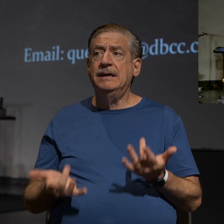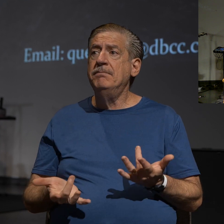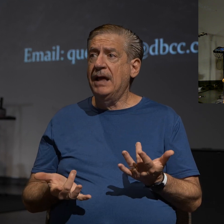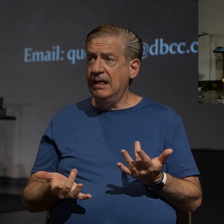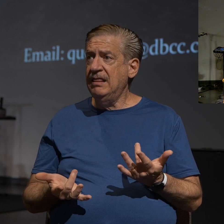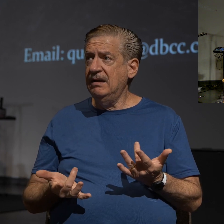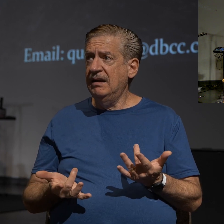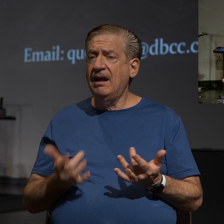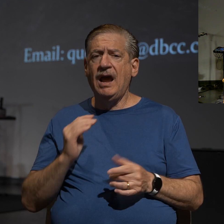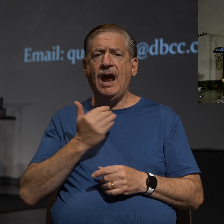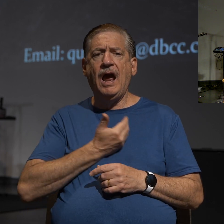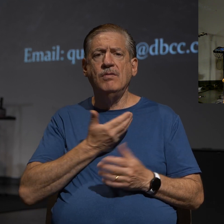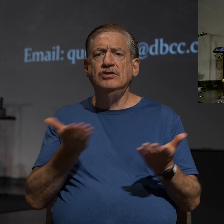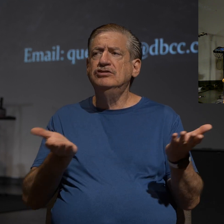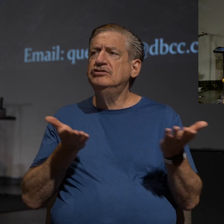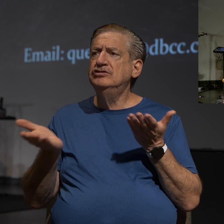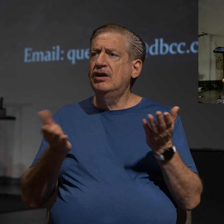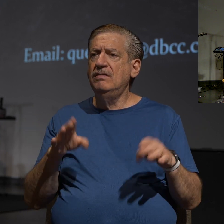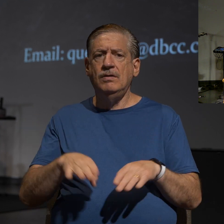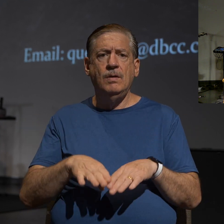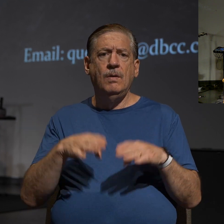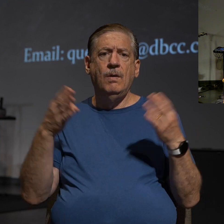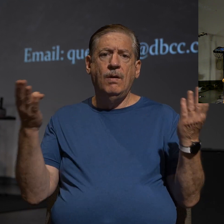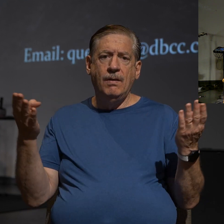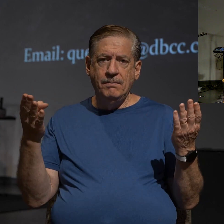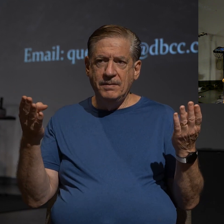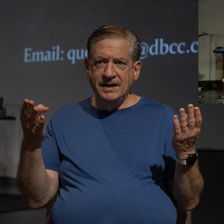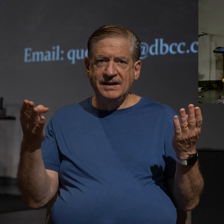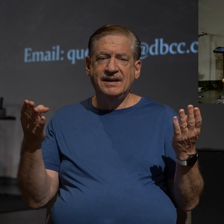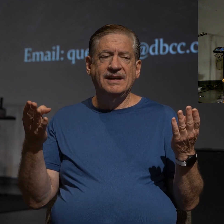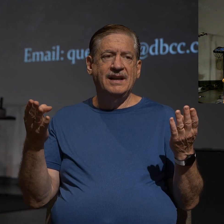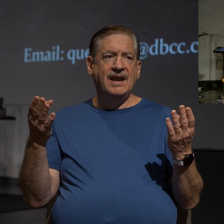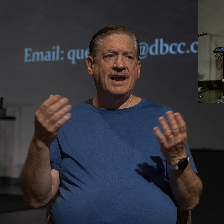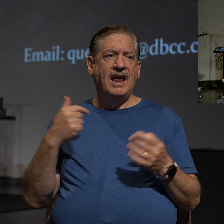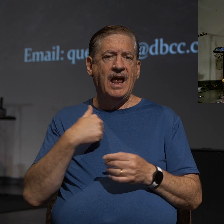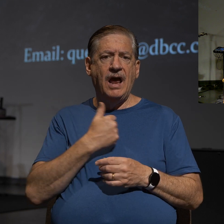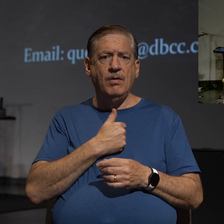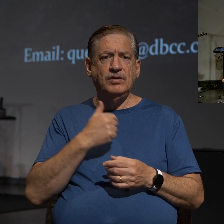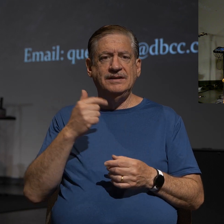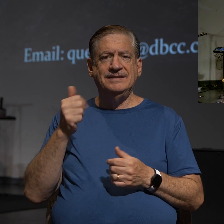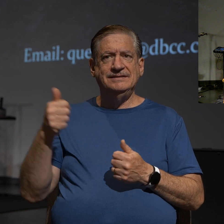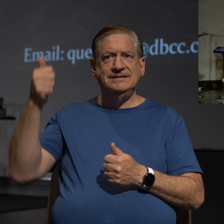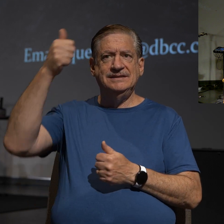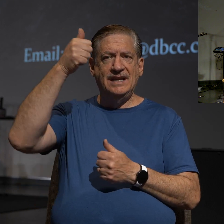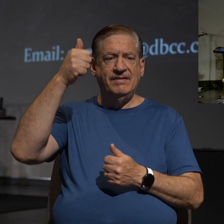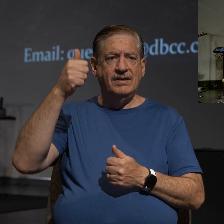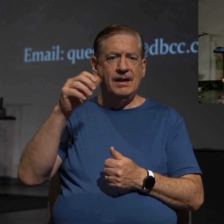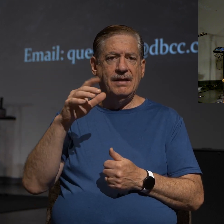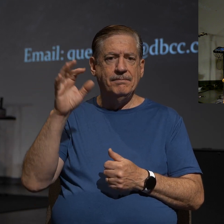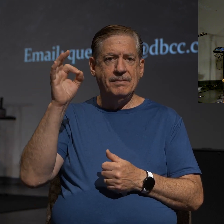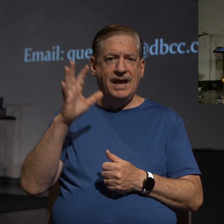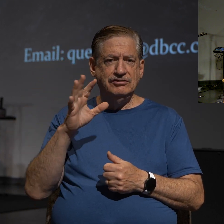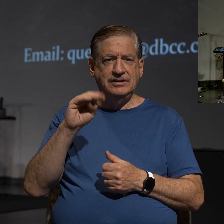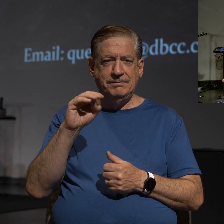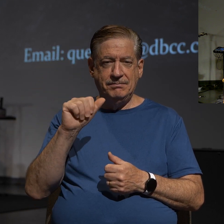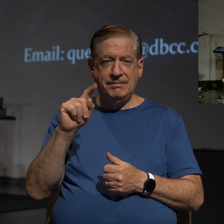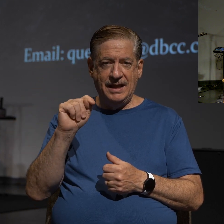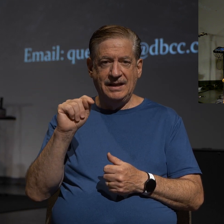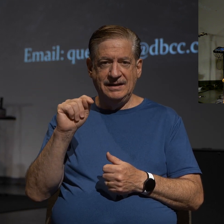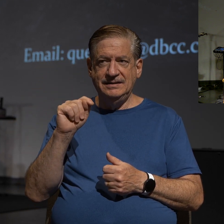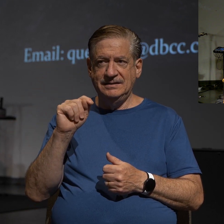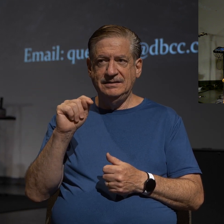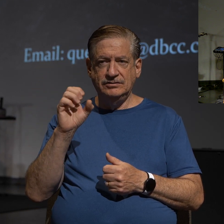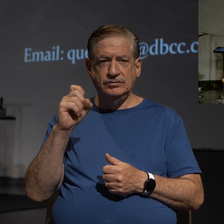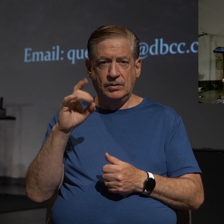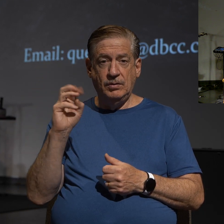Typically, our services are open and our announcements were given by our executive pastor, Matt Trussella. But Matt is on vacation this weekend.